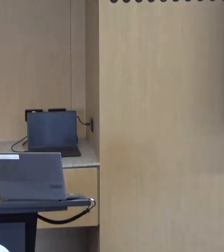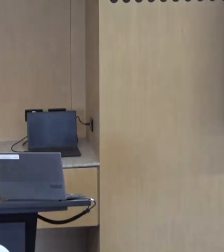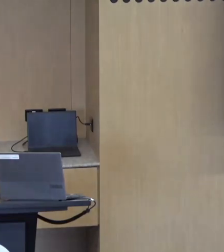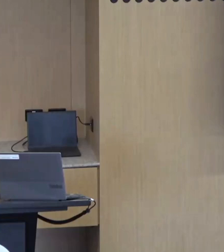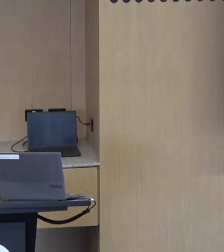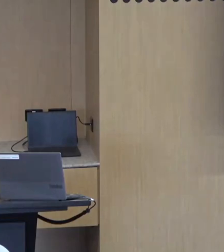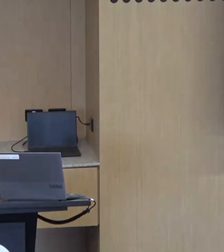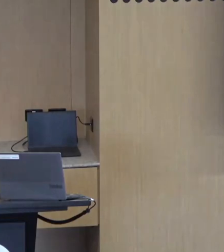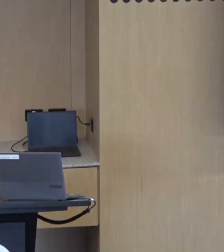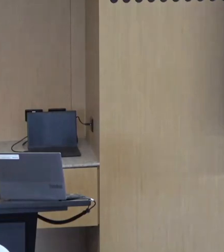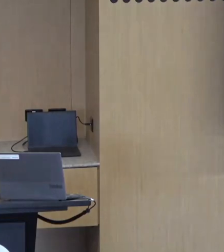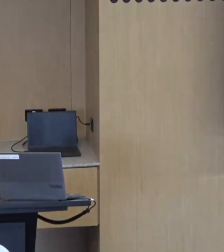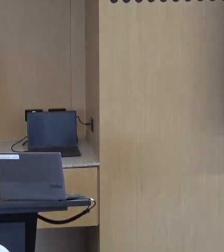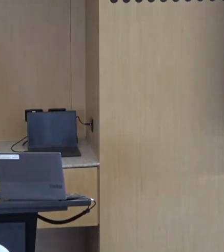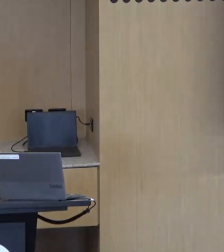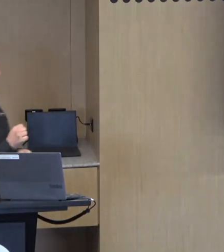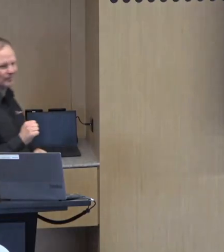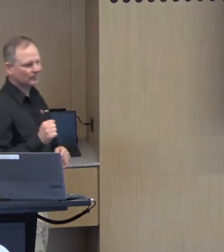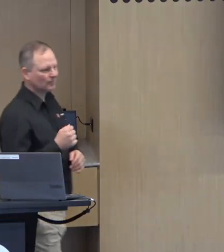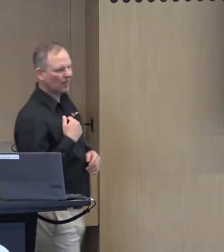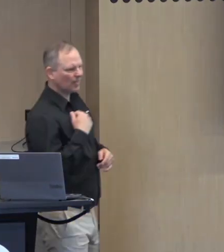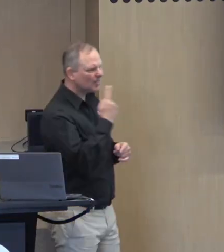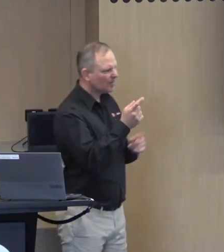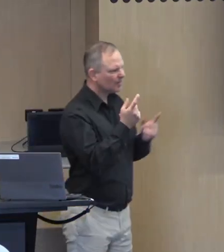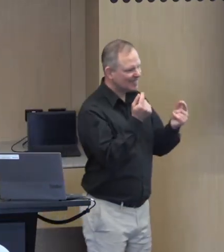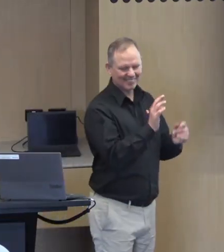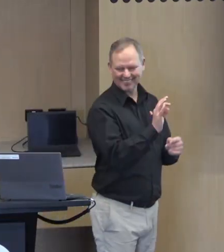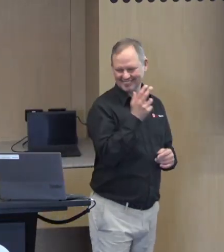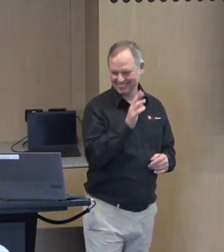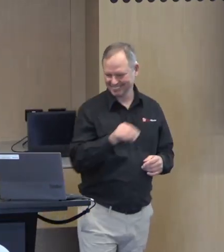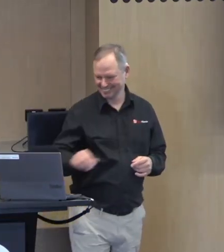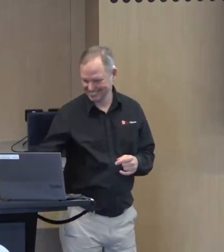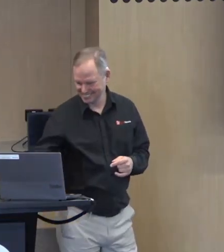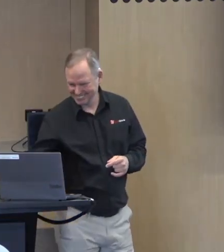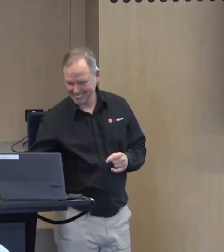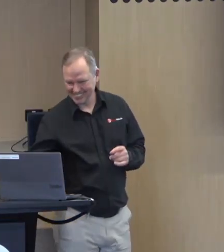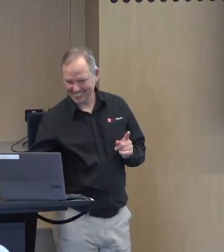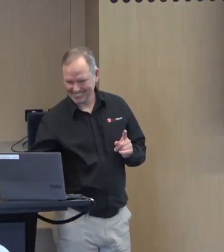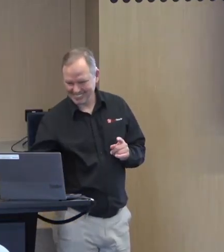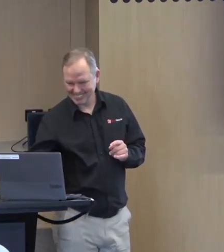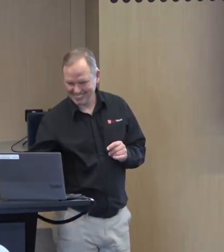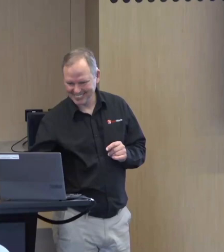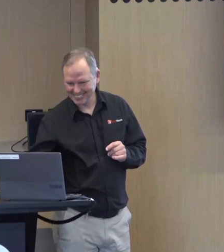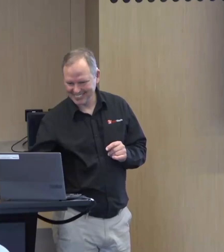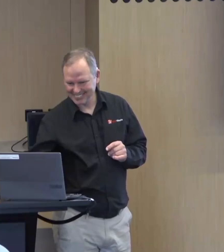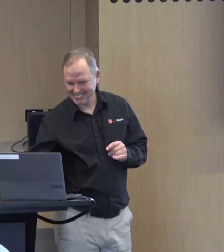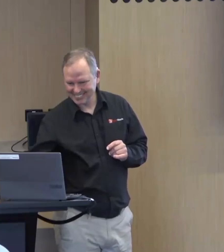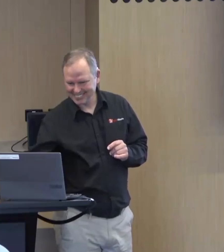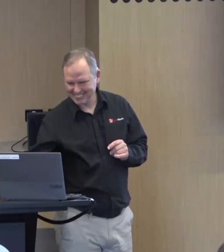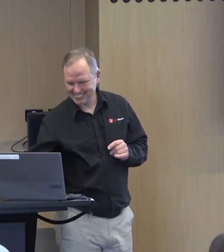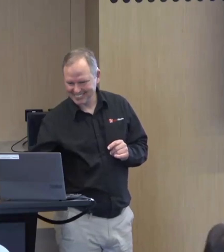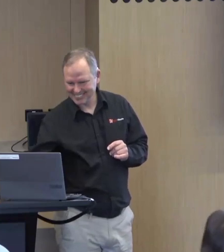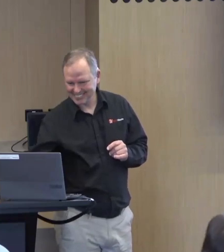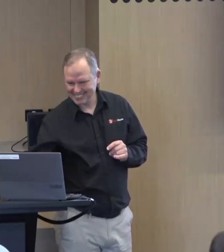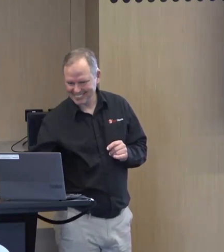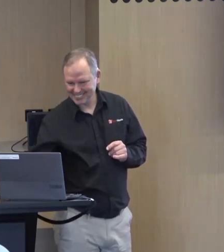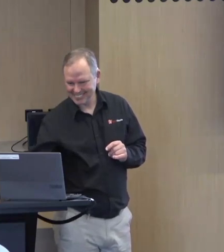and has any information on that cohort children once again i did say easy questions um